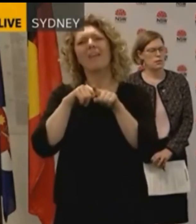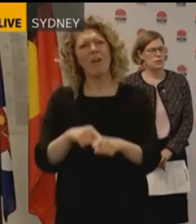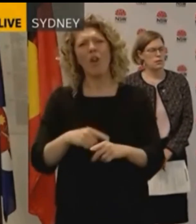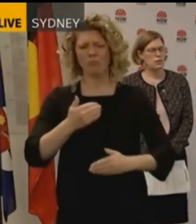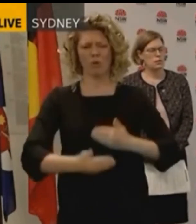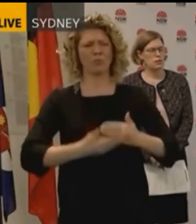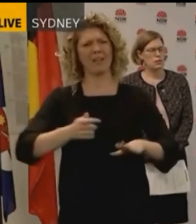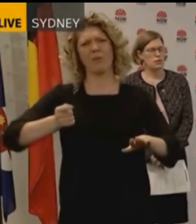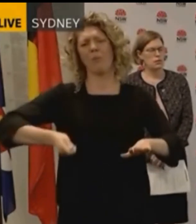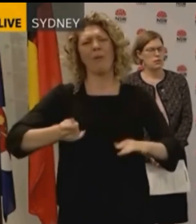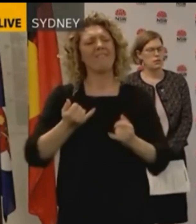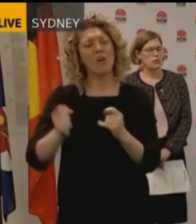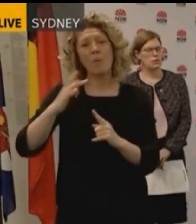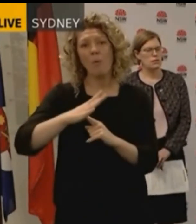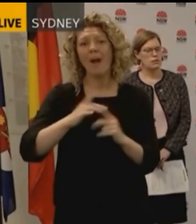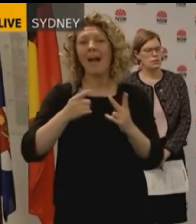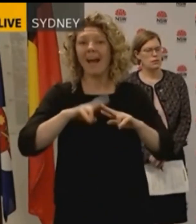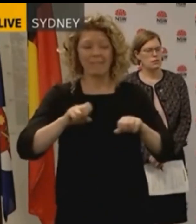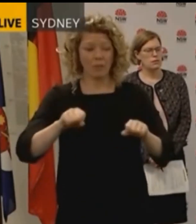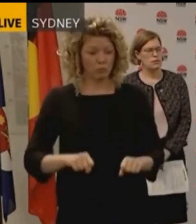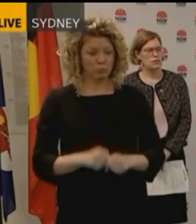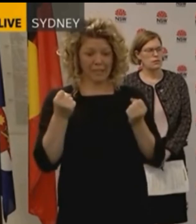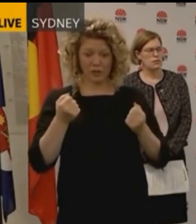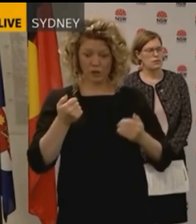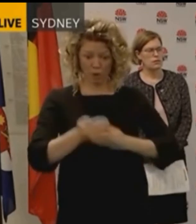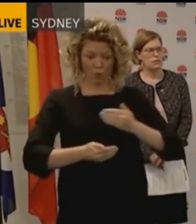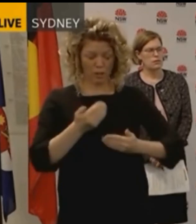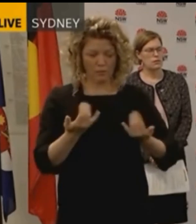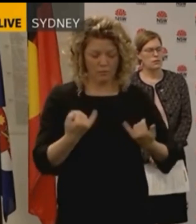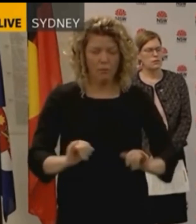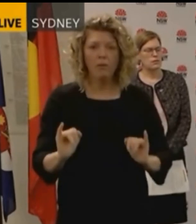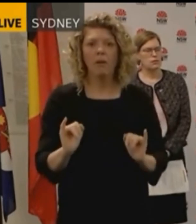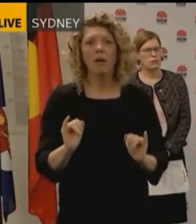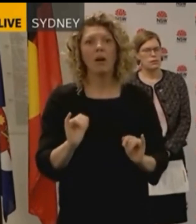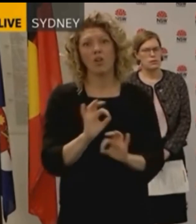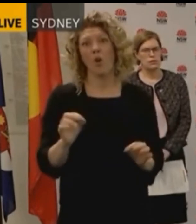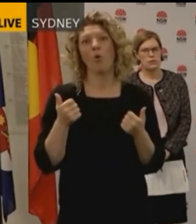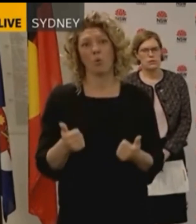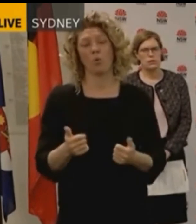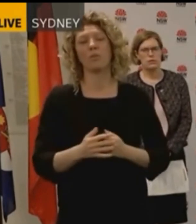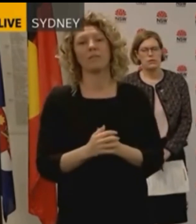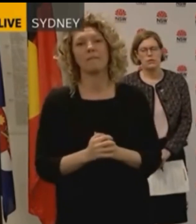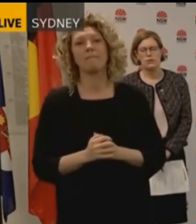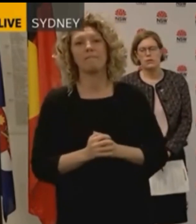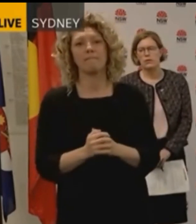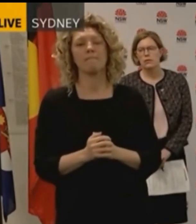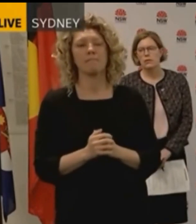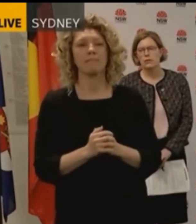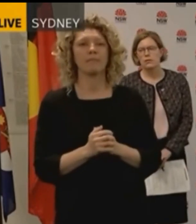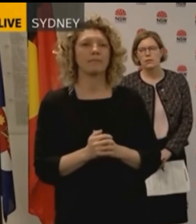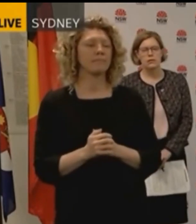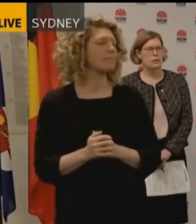this, it's really, really important, because if you breach any of the processes, um, it is, it is not a good thing. Do you approve your testimony